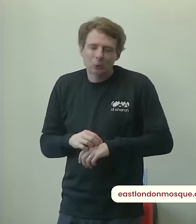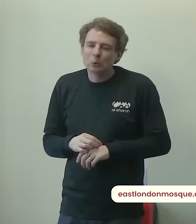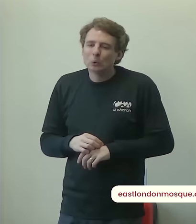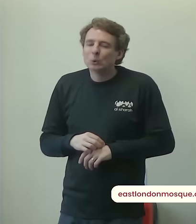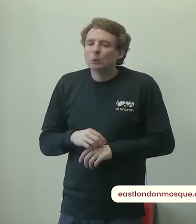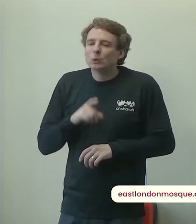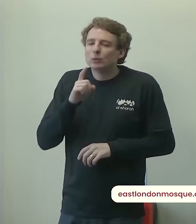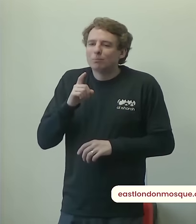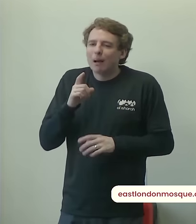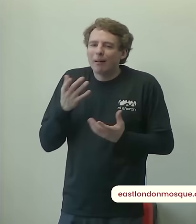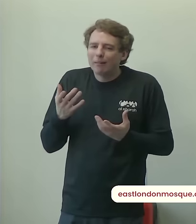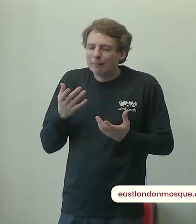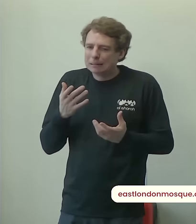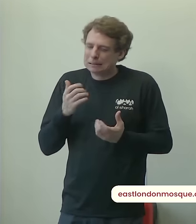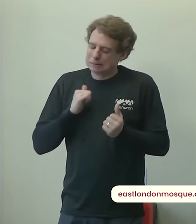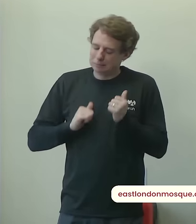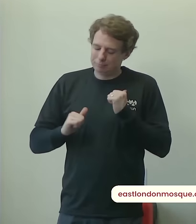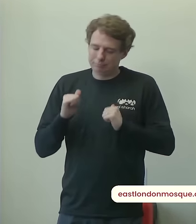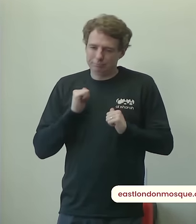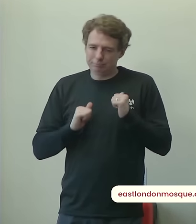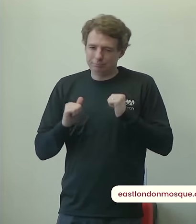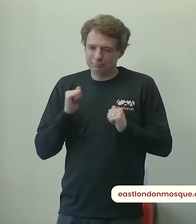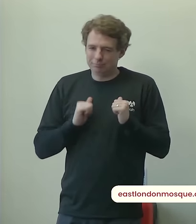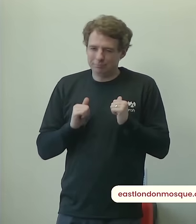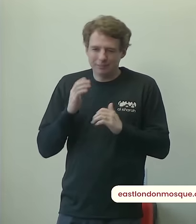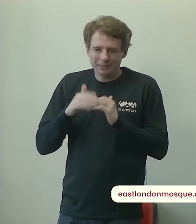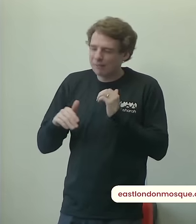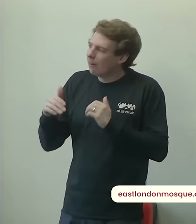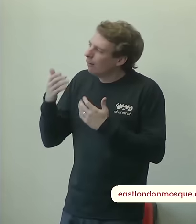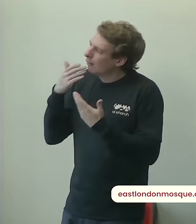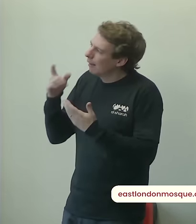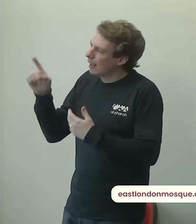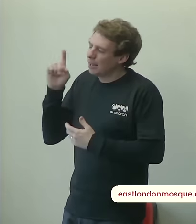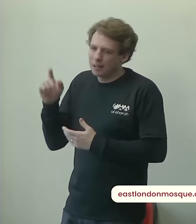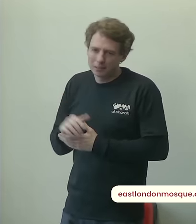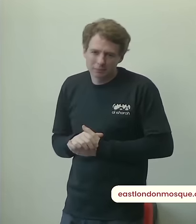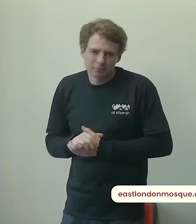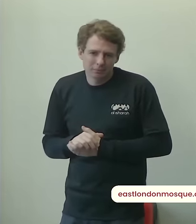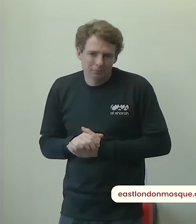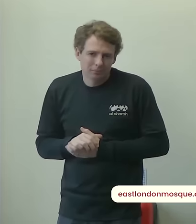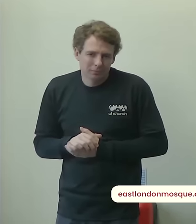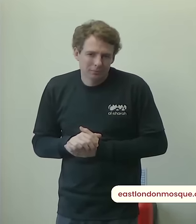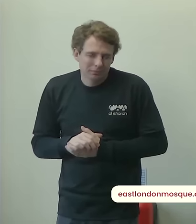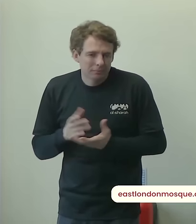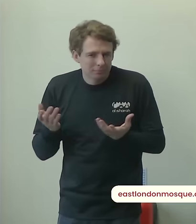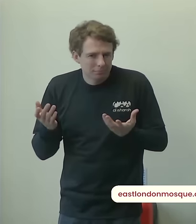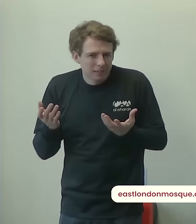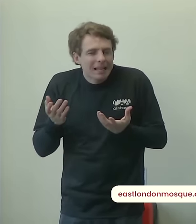shouldn't have been arrogant just because i have a rolex what happens with your rolex if it brings you closer